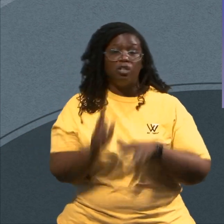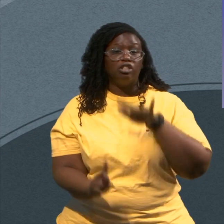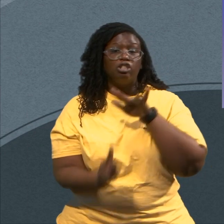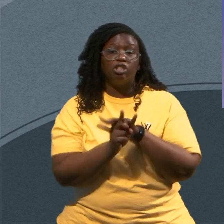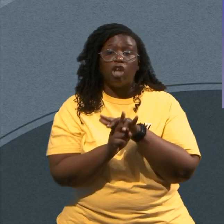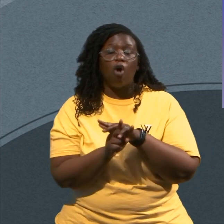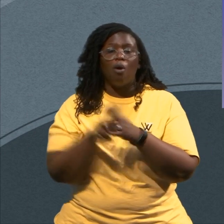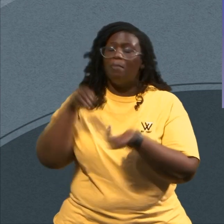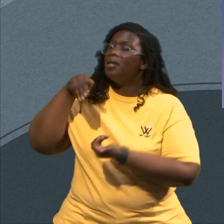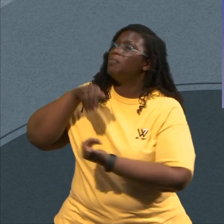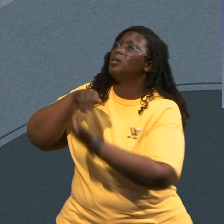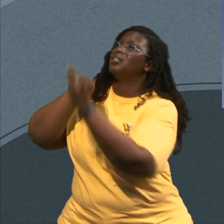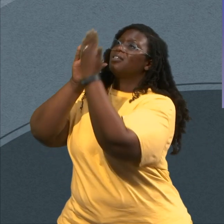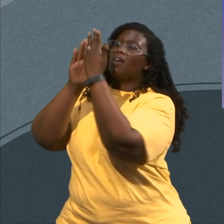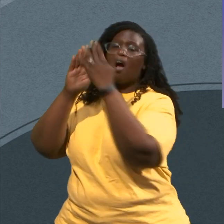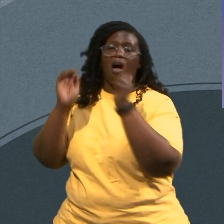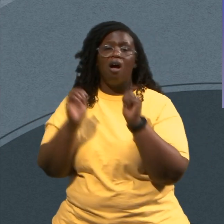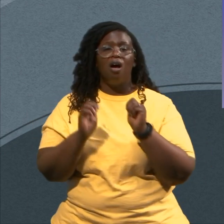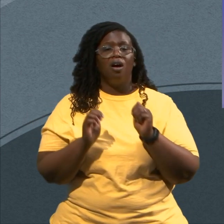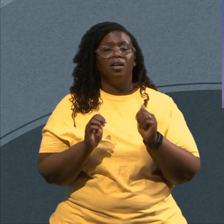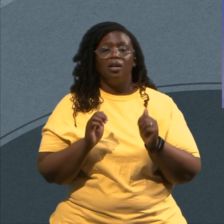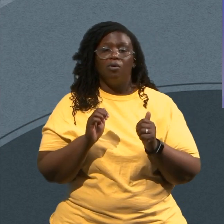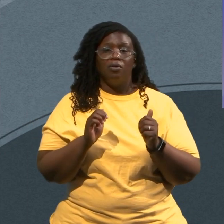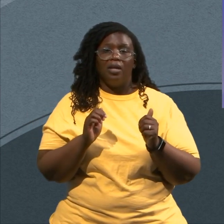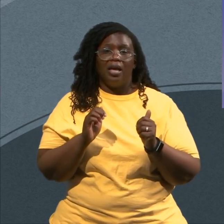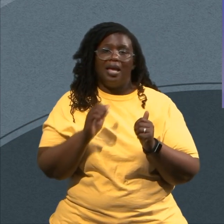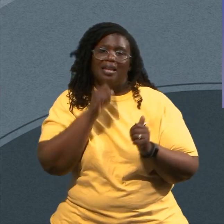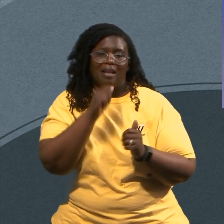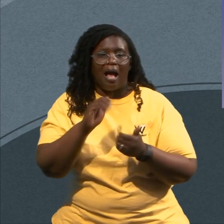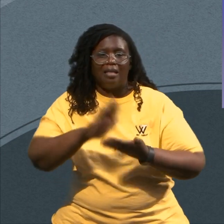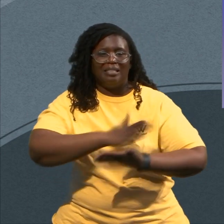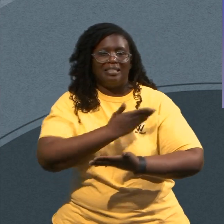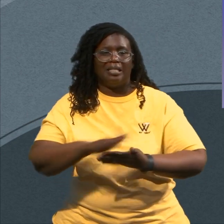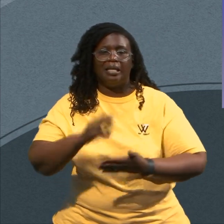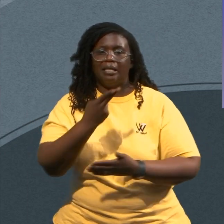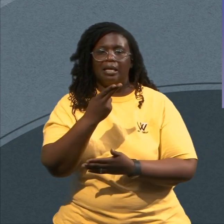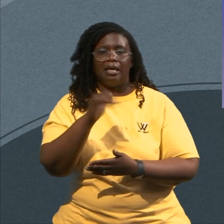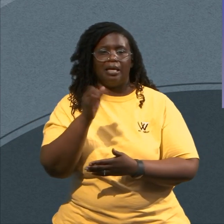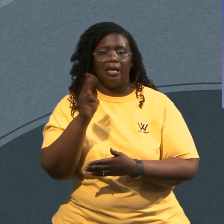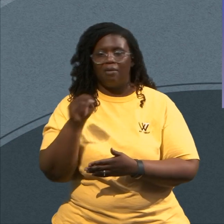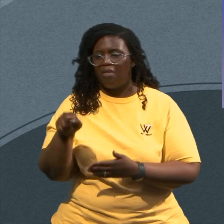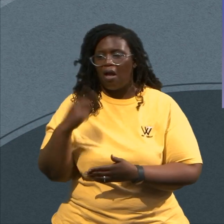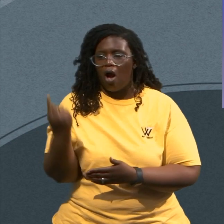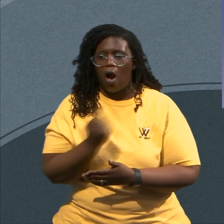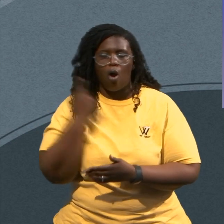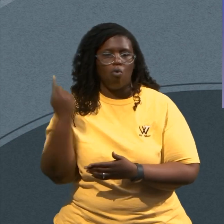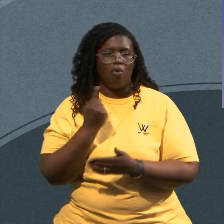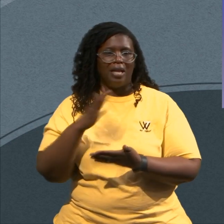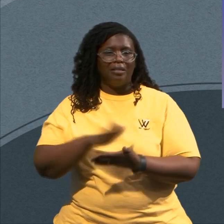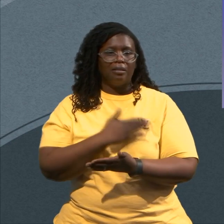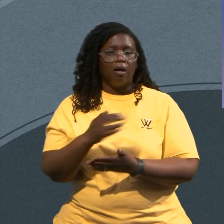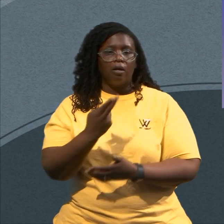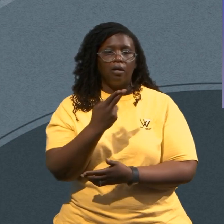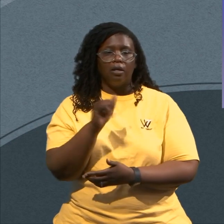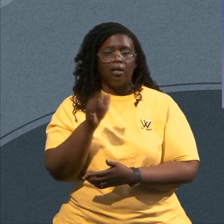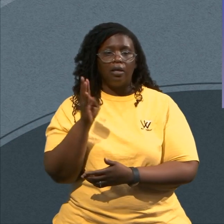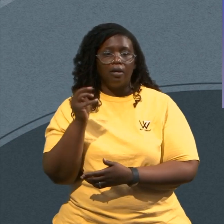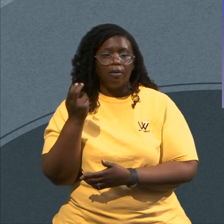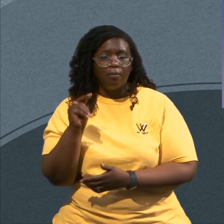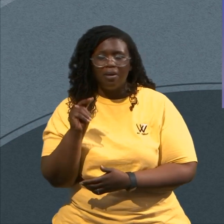presence Without a hymn It was so important to them They wrote them They would open